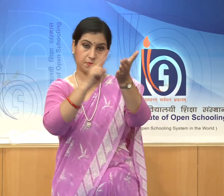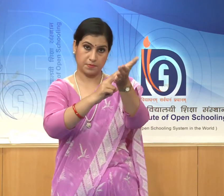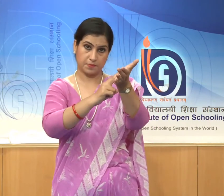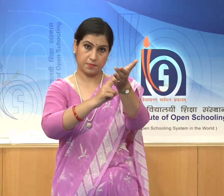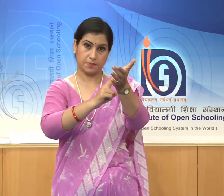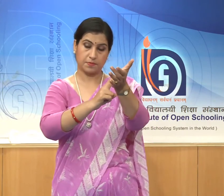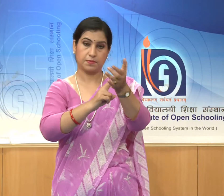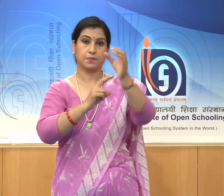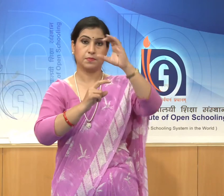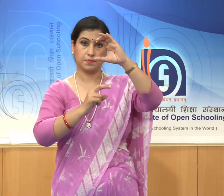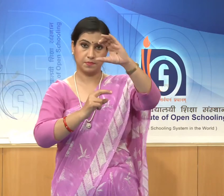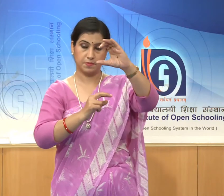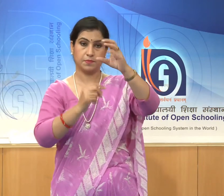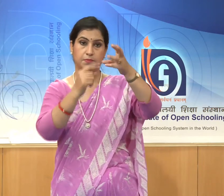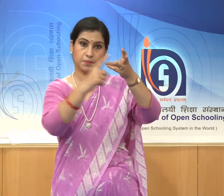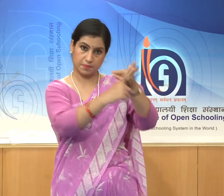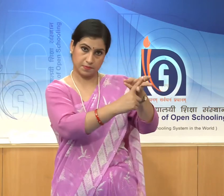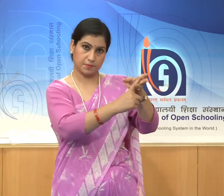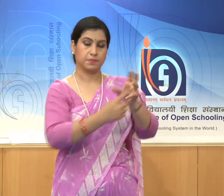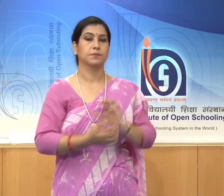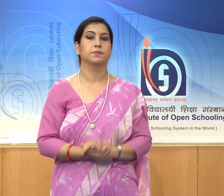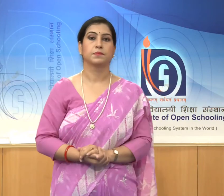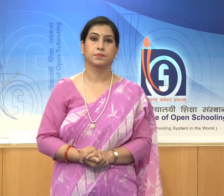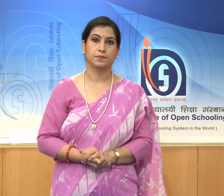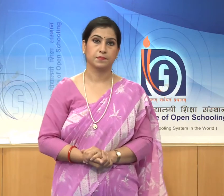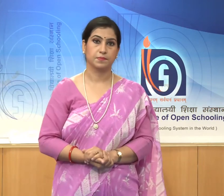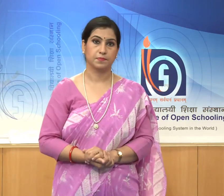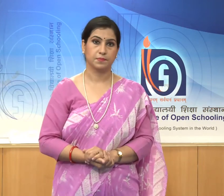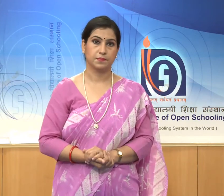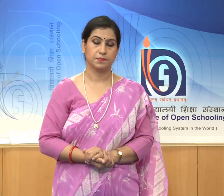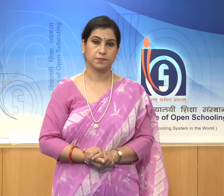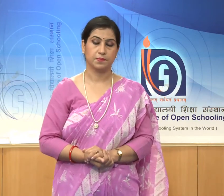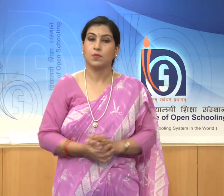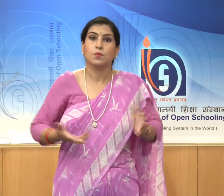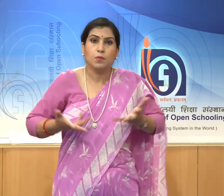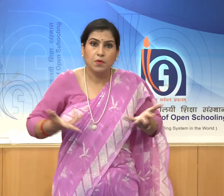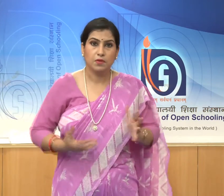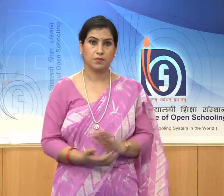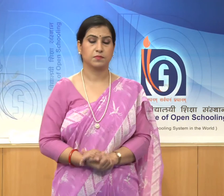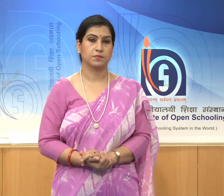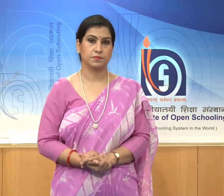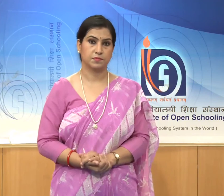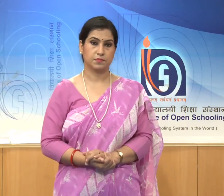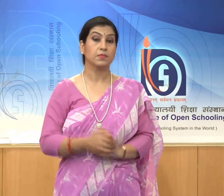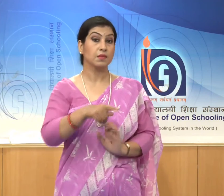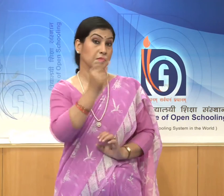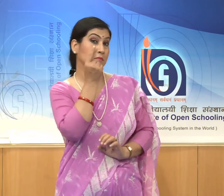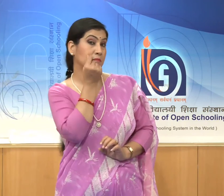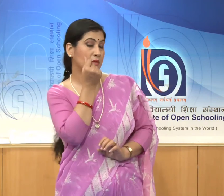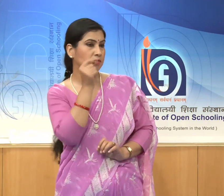C E. Because a male figure